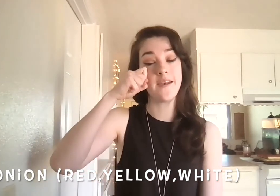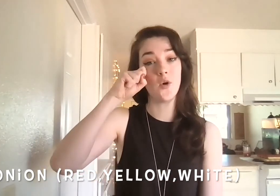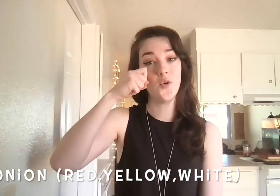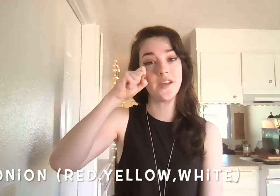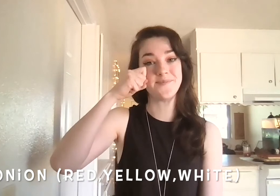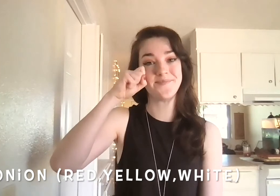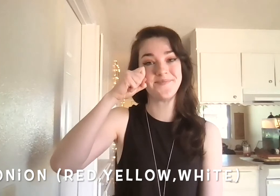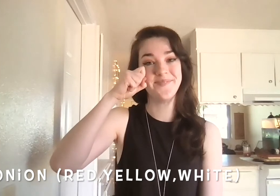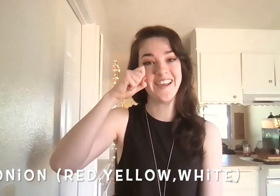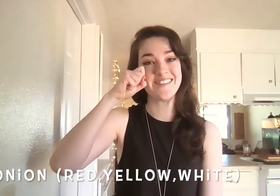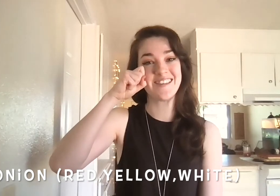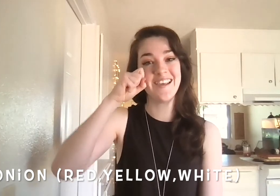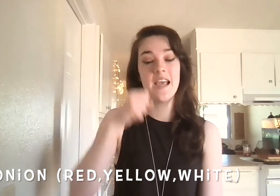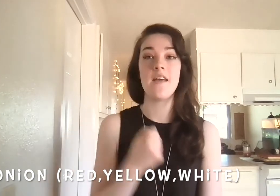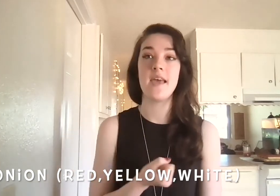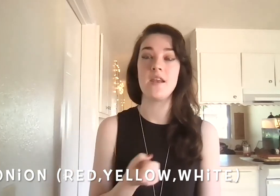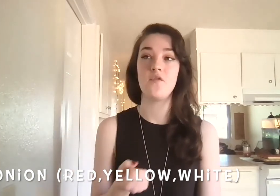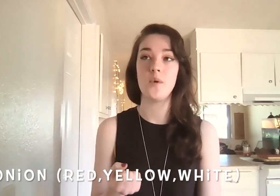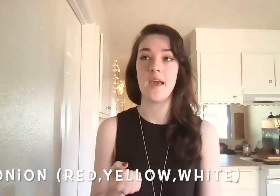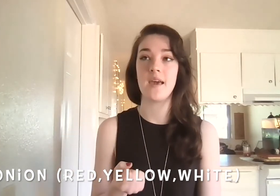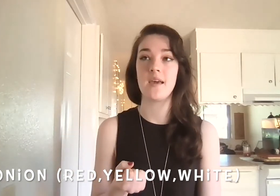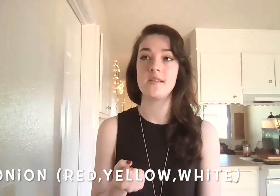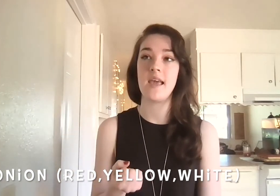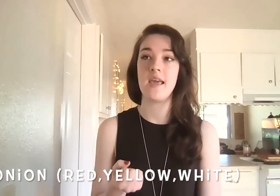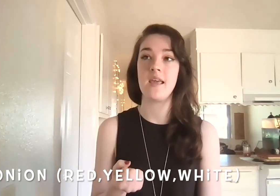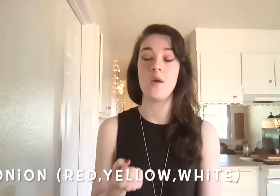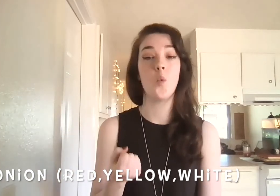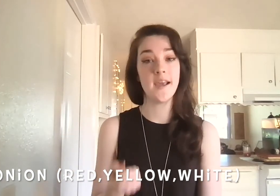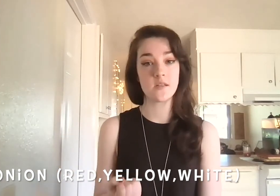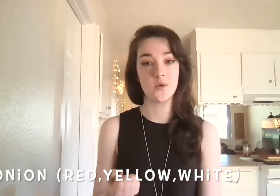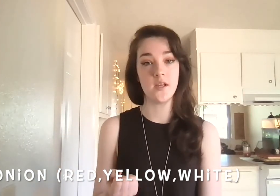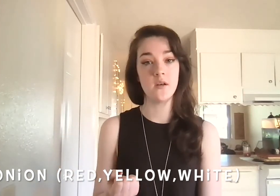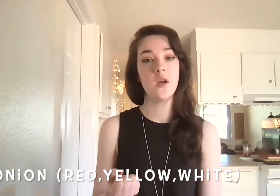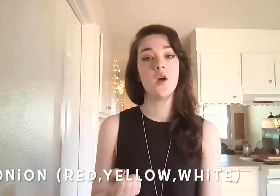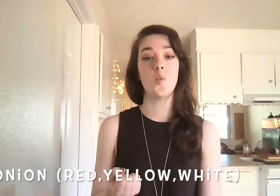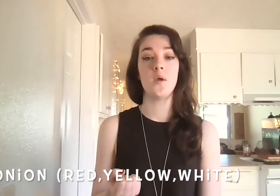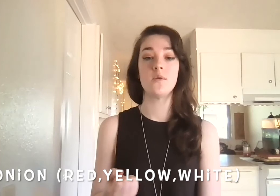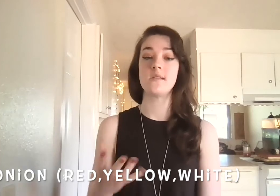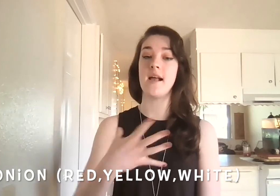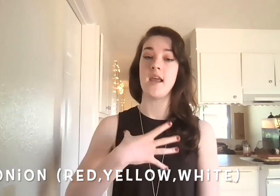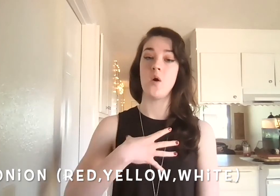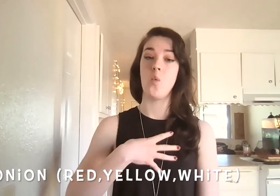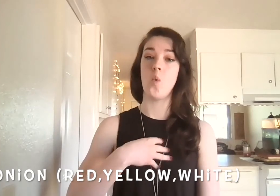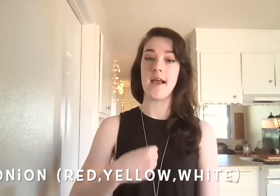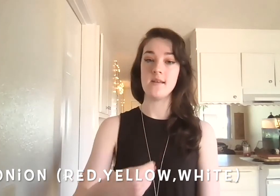onion. Nice. And then if we had a white onion, we would sign white